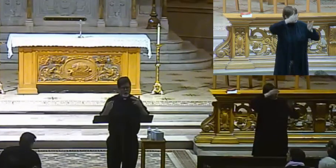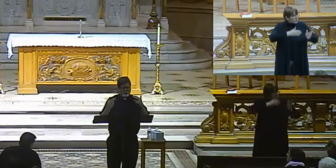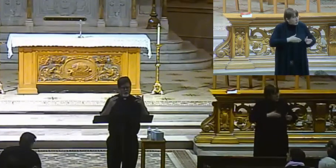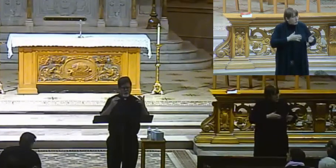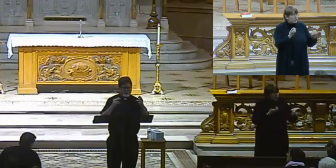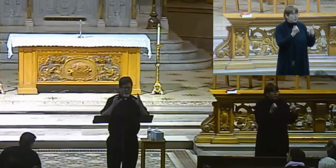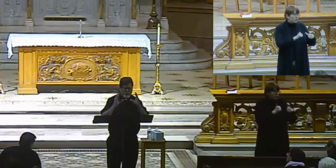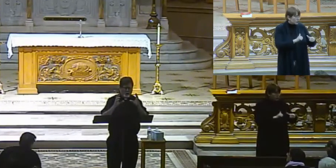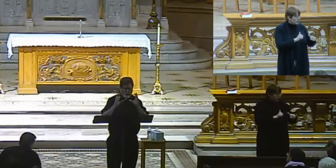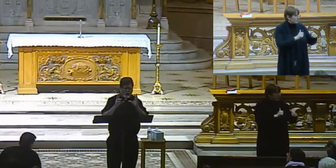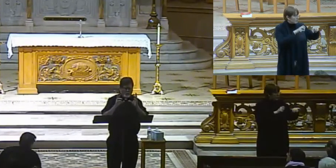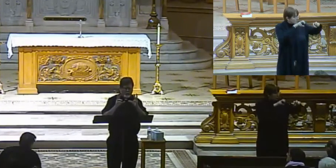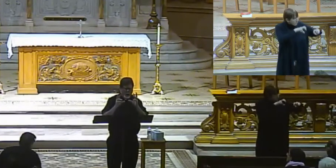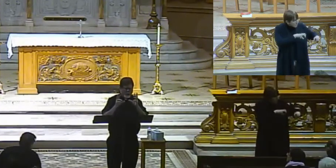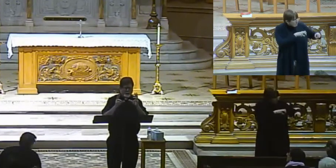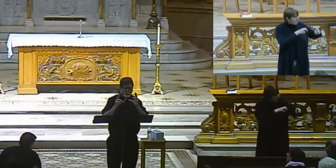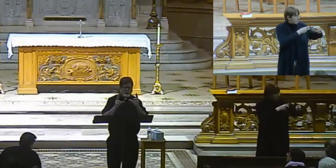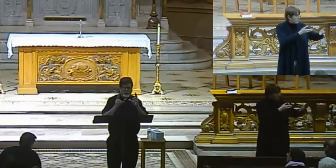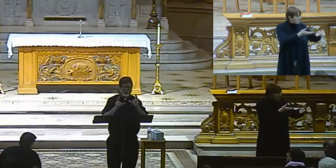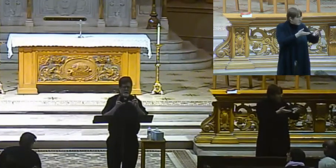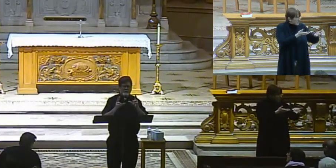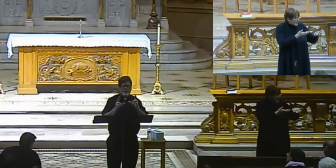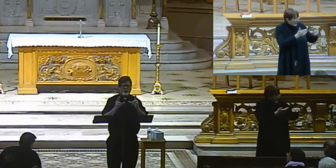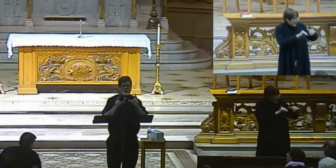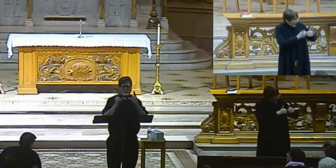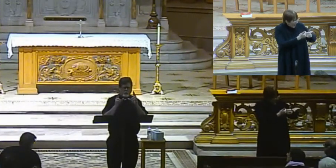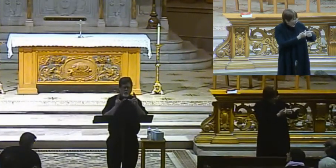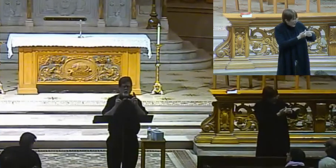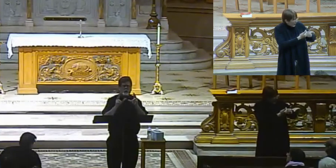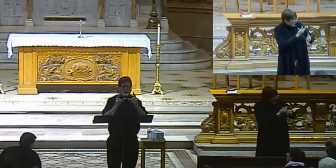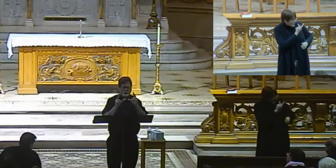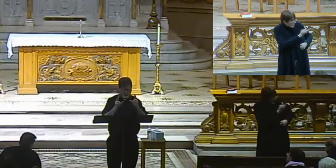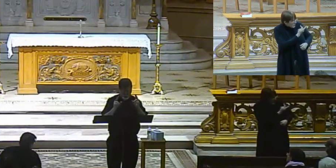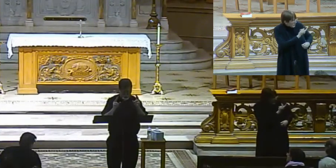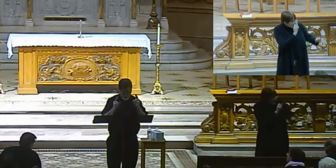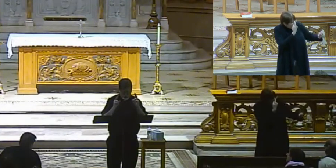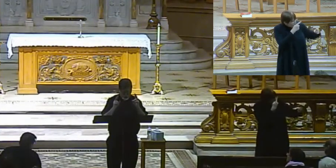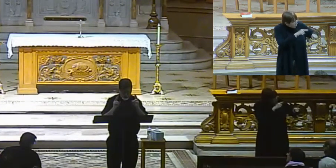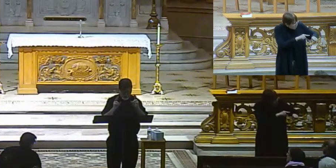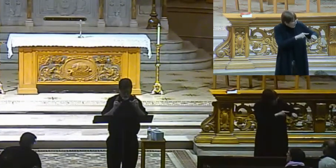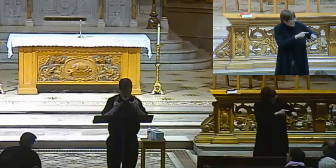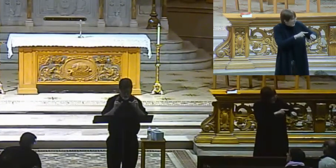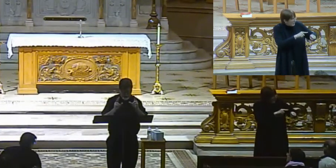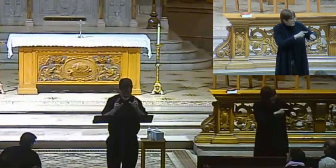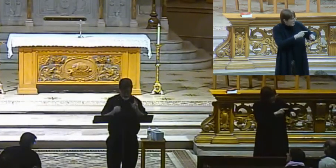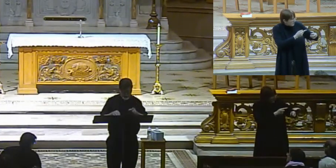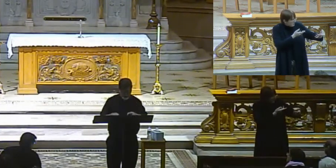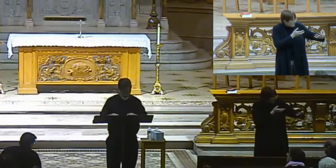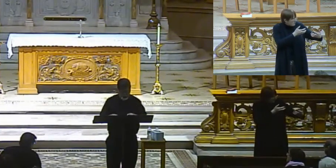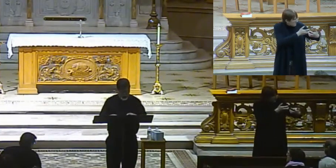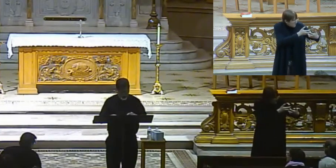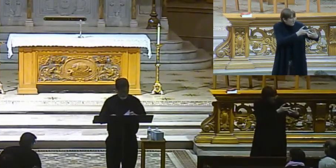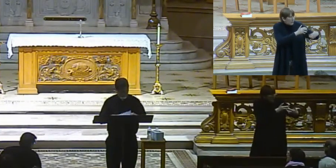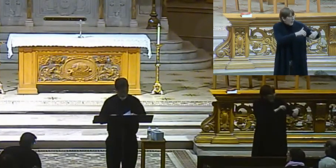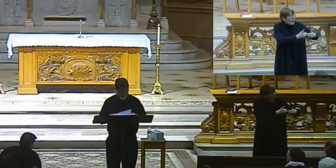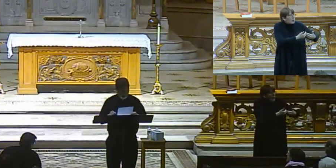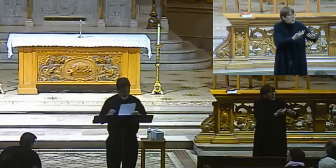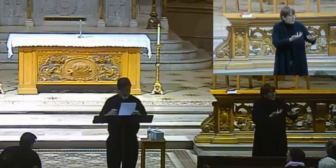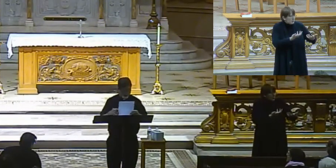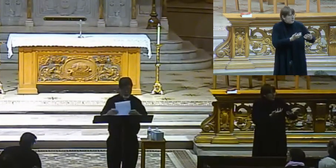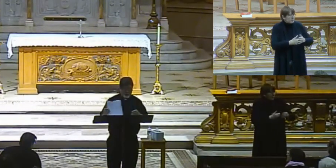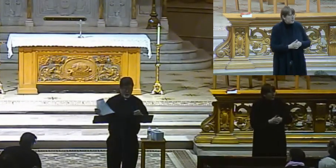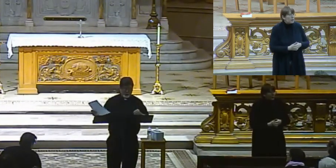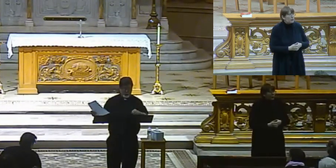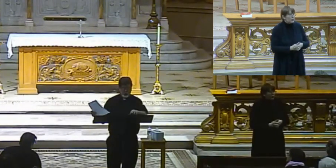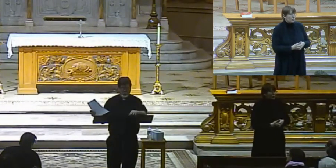order to try to resolve, you know, can we come to a mutually agreeable statement, all right? So, the church